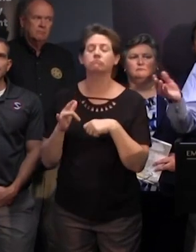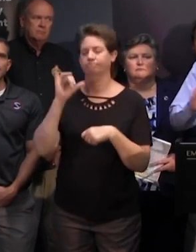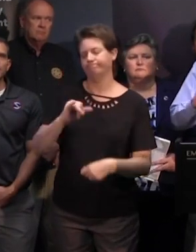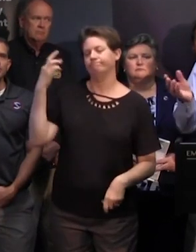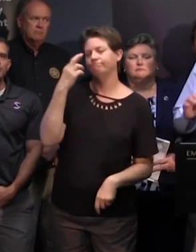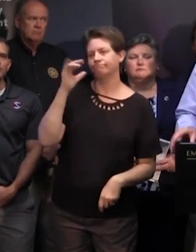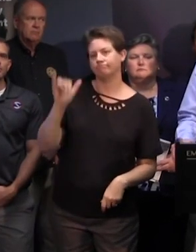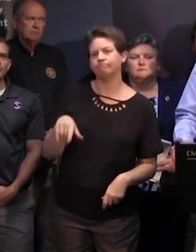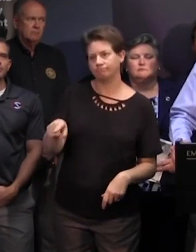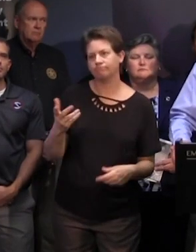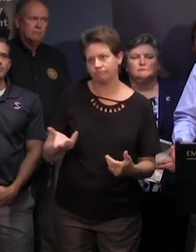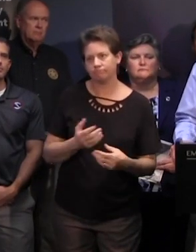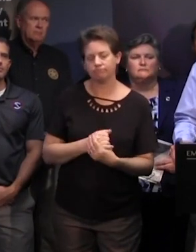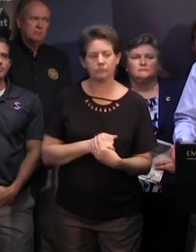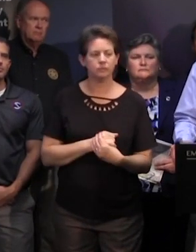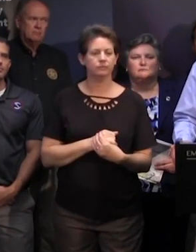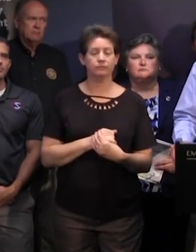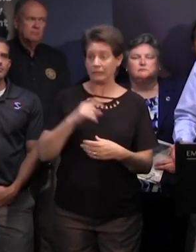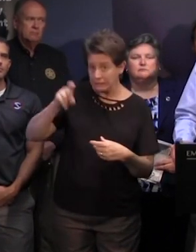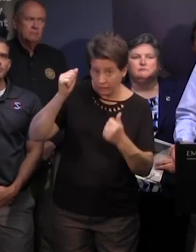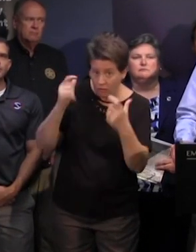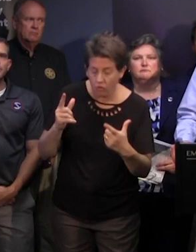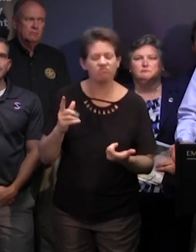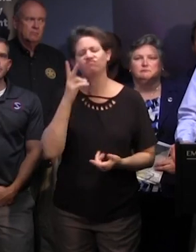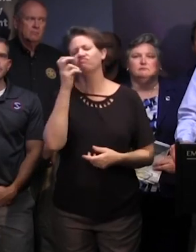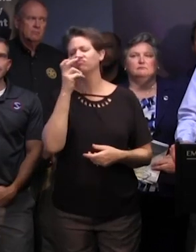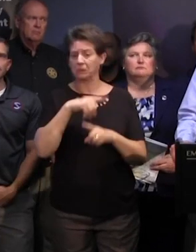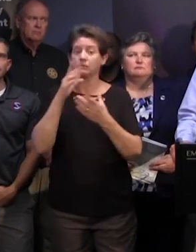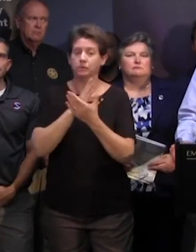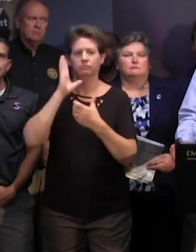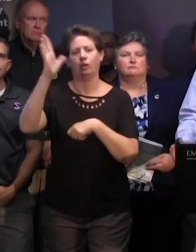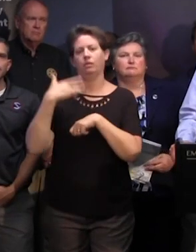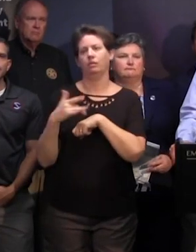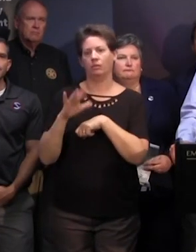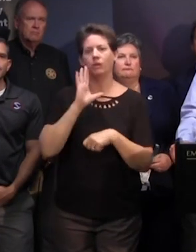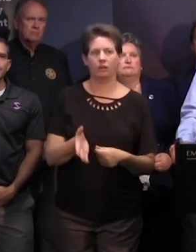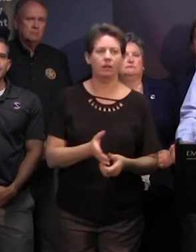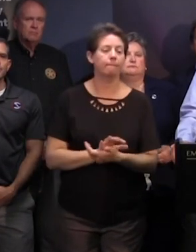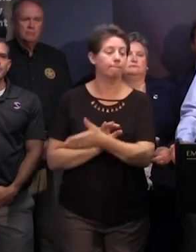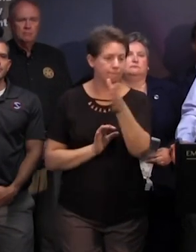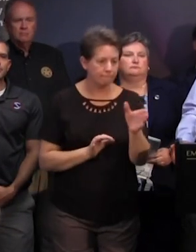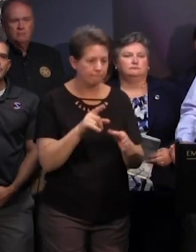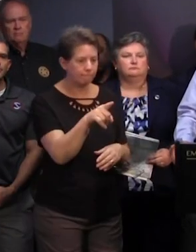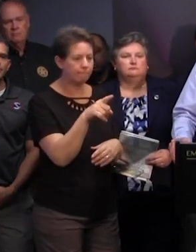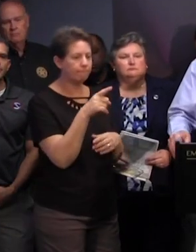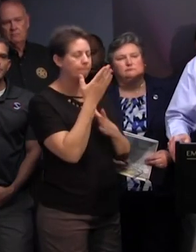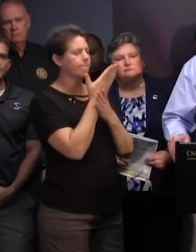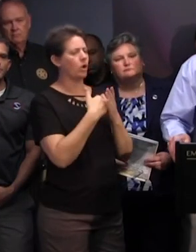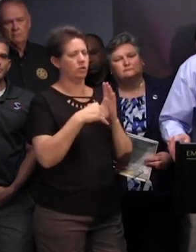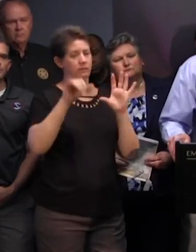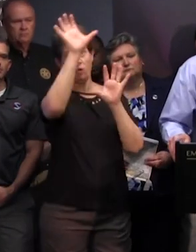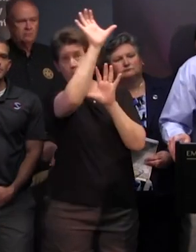all all of them probably will not be needed but some will be and they'll be available so there are parts of the coastal